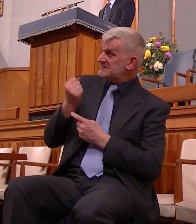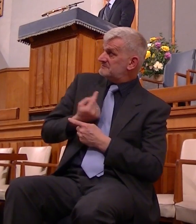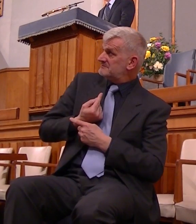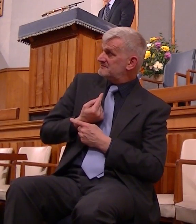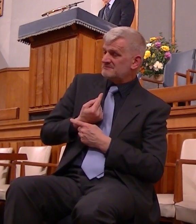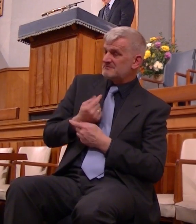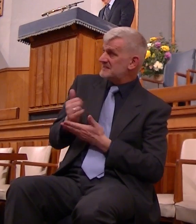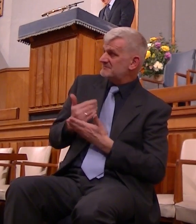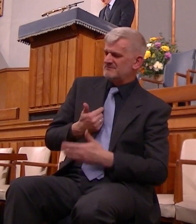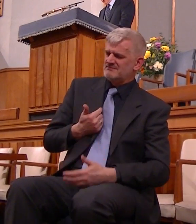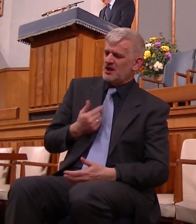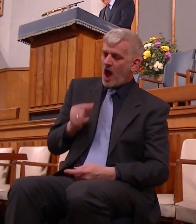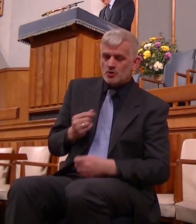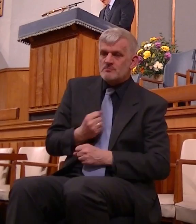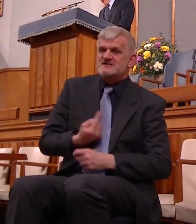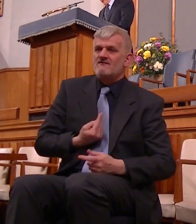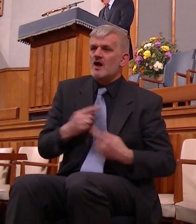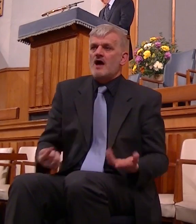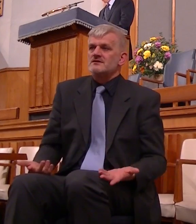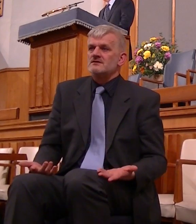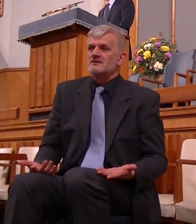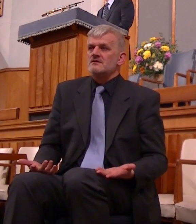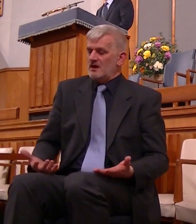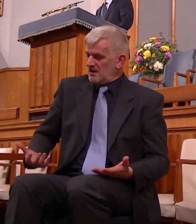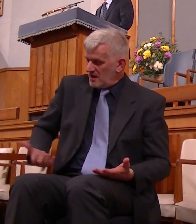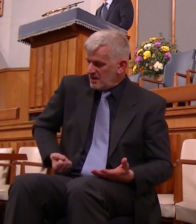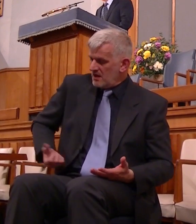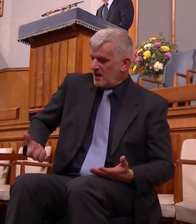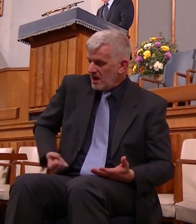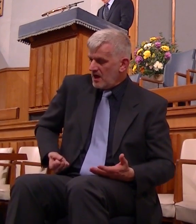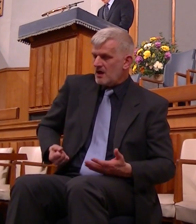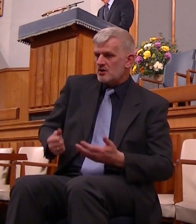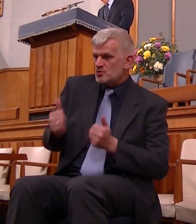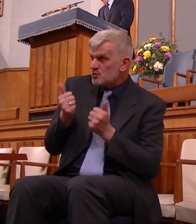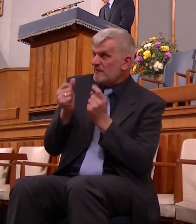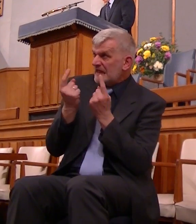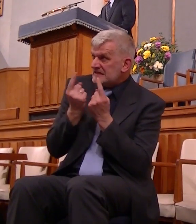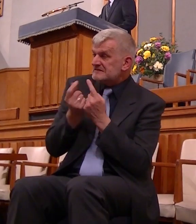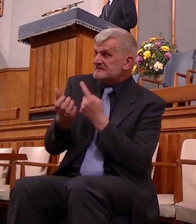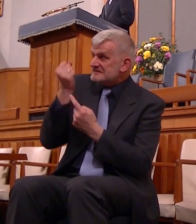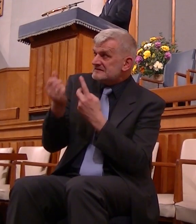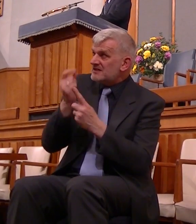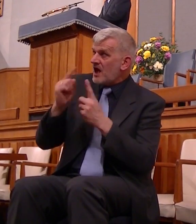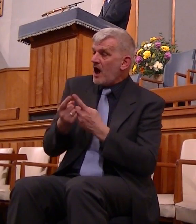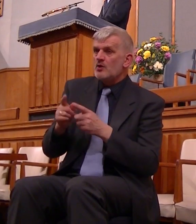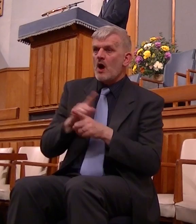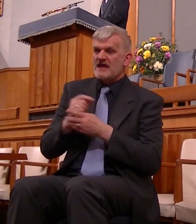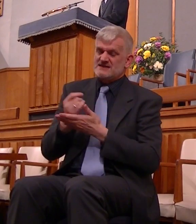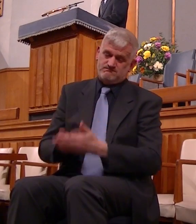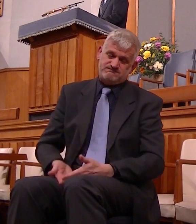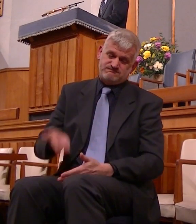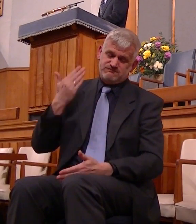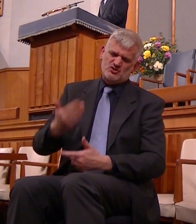I cannot earn salvation I cannot improve my record is terrible I'm offended God